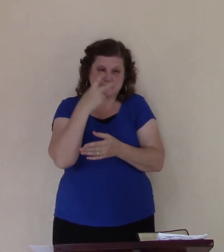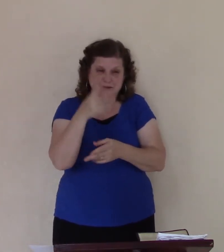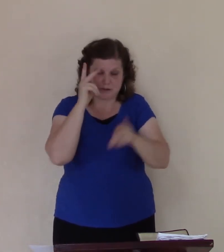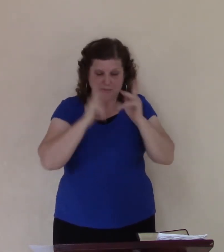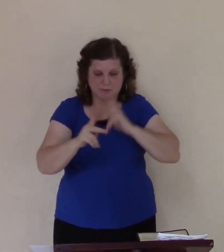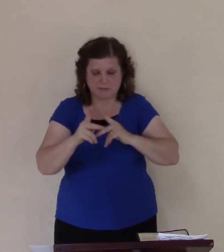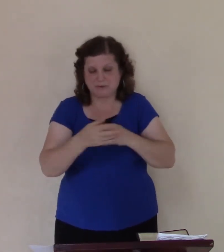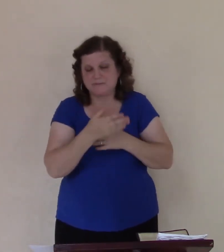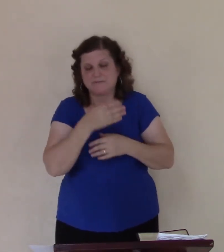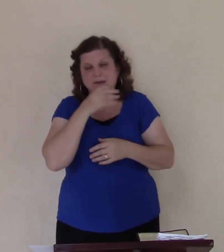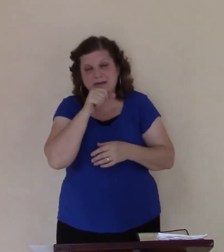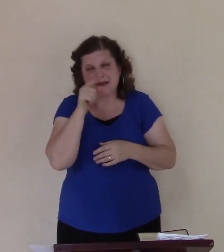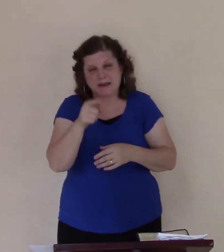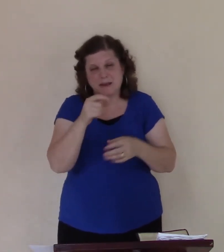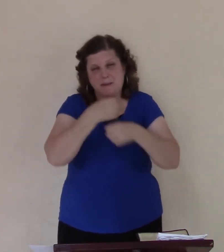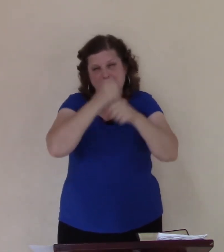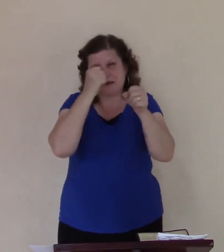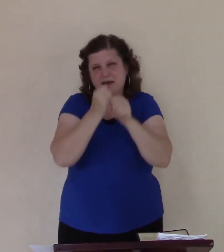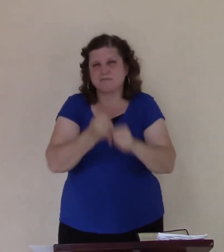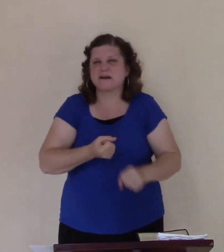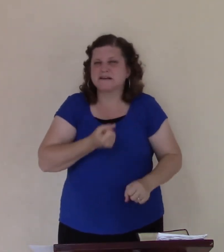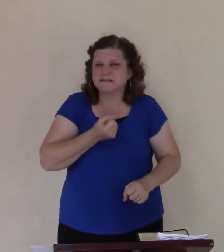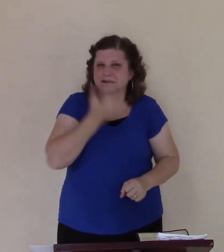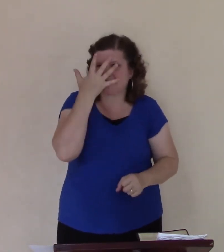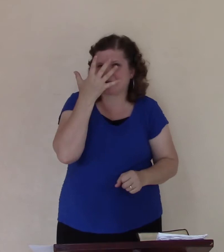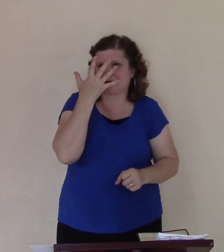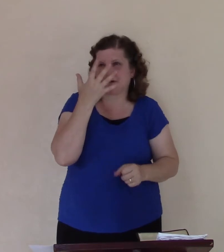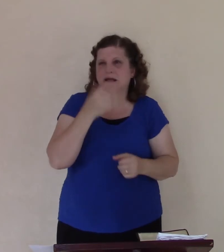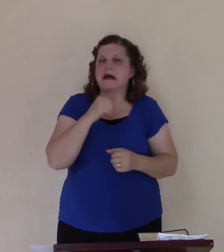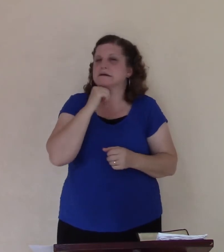He becomes bitter. He is not even happy with God.